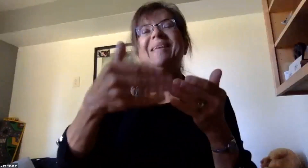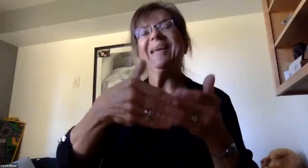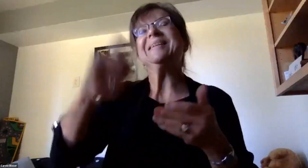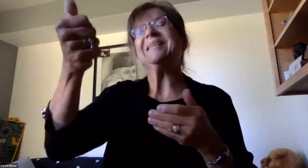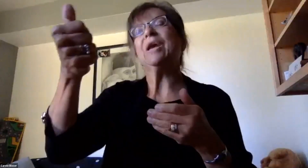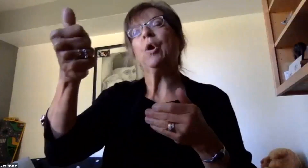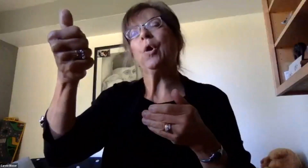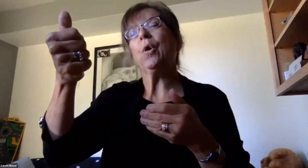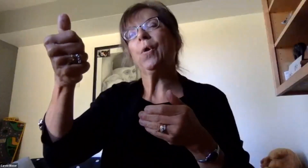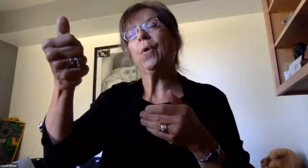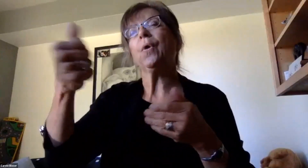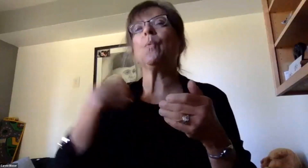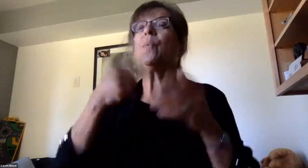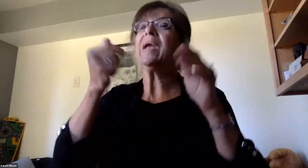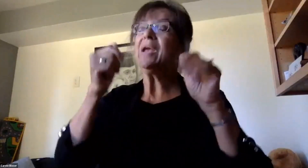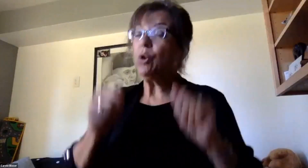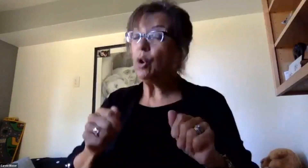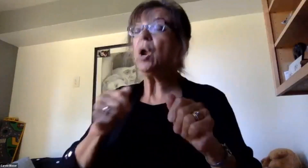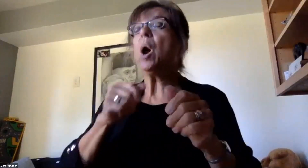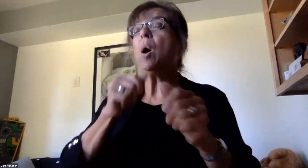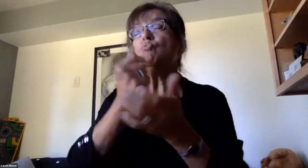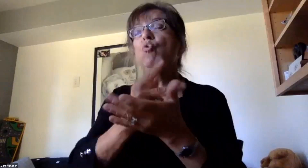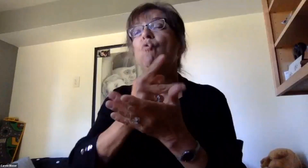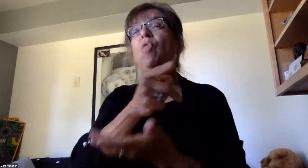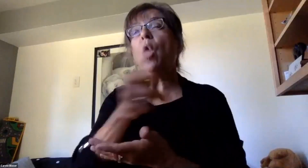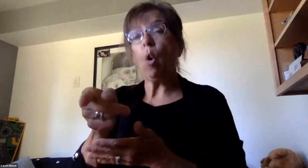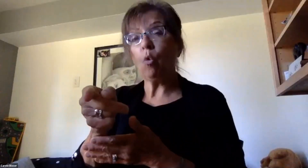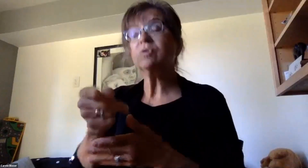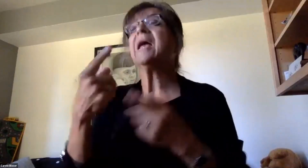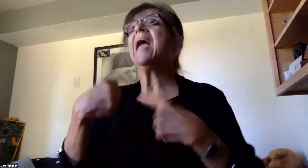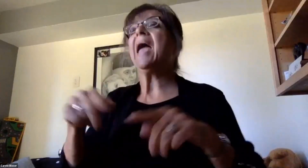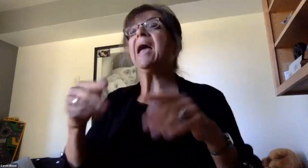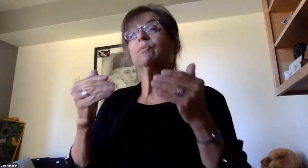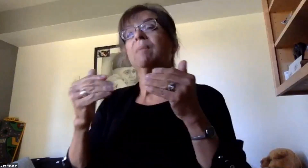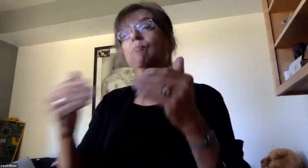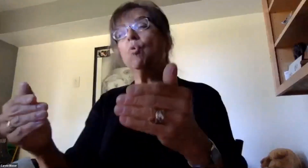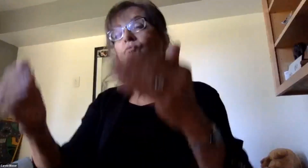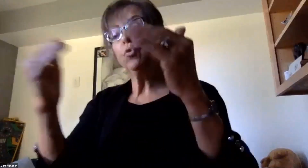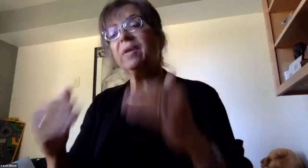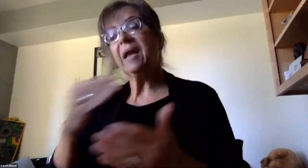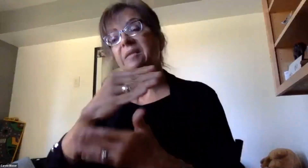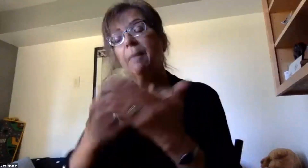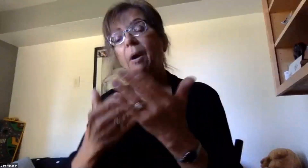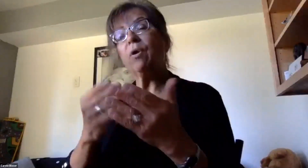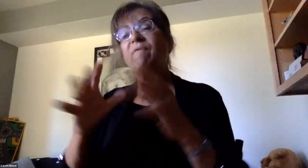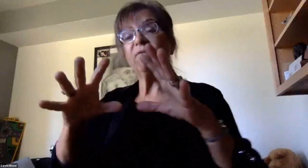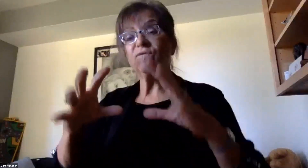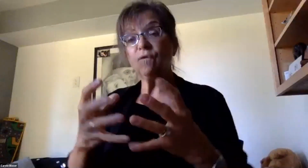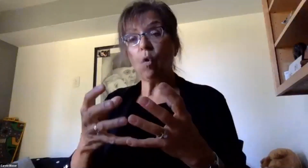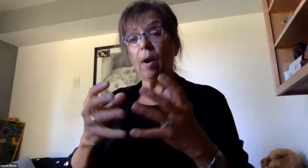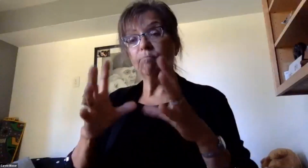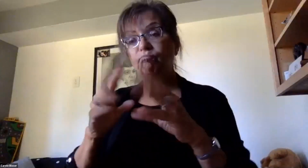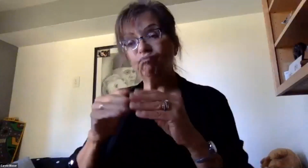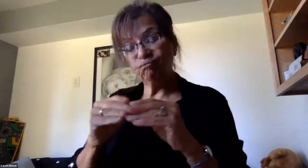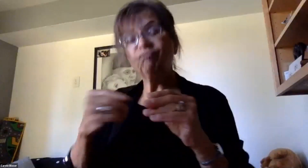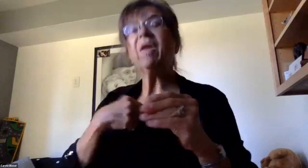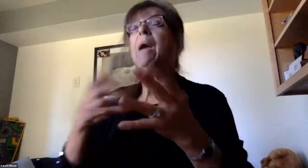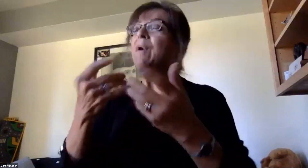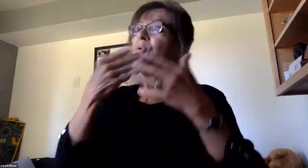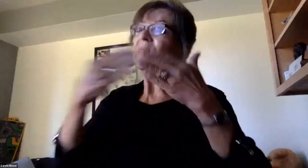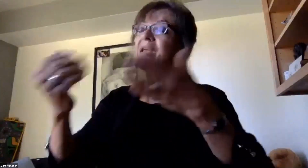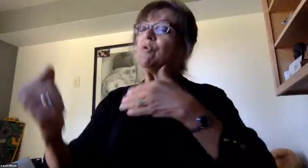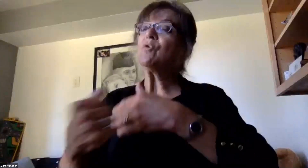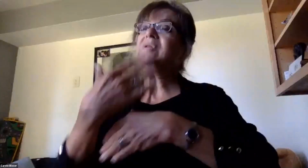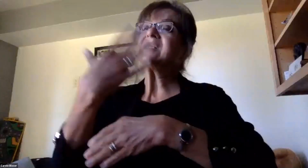most cases we'll be able to approve those. As we move into the next segment of this forum, I want to thank you again for submitting your questions in